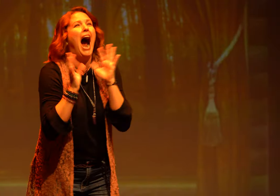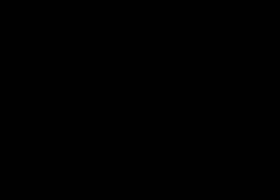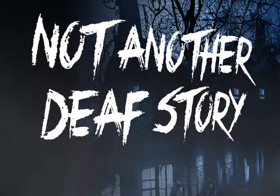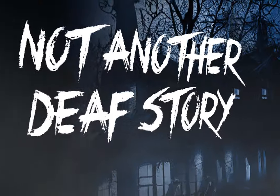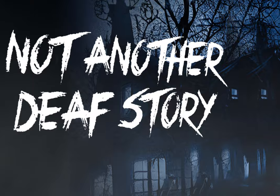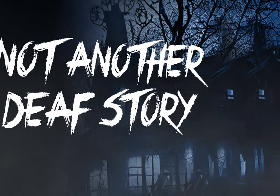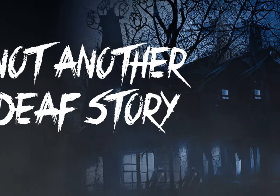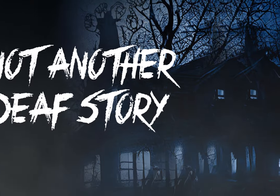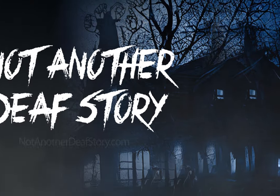Whoa,